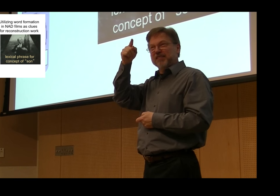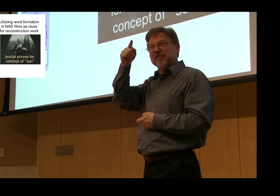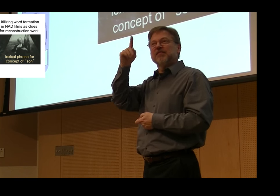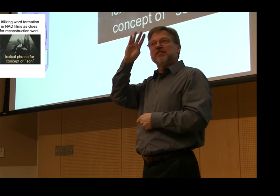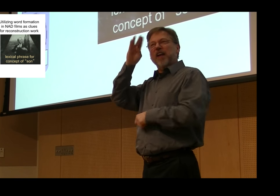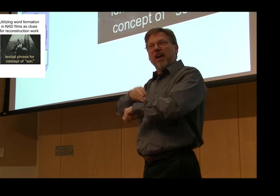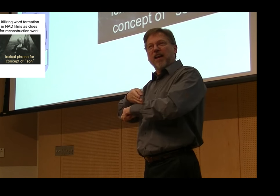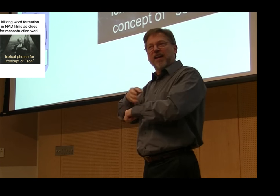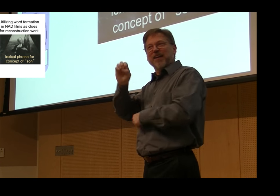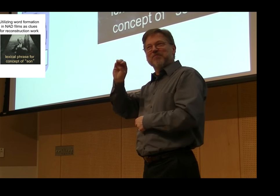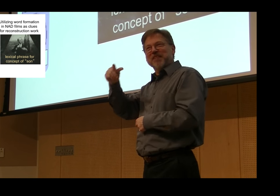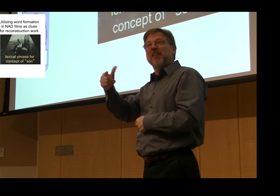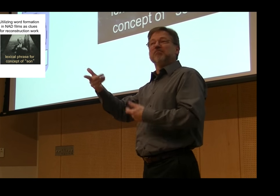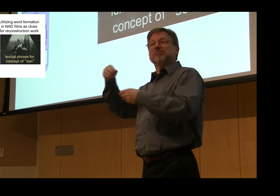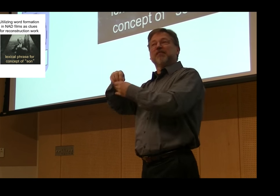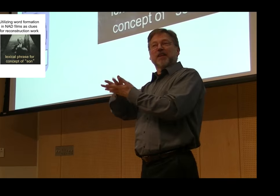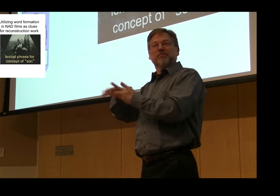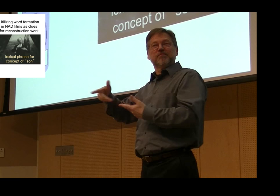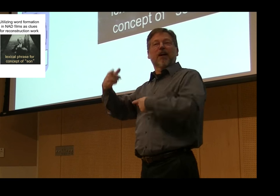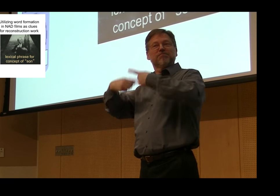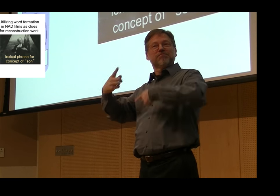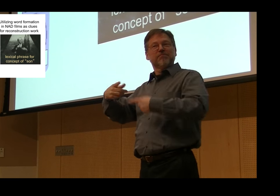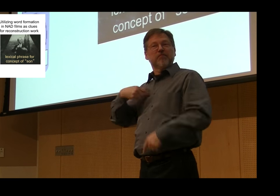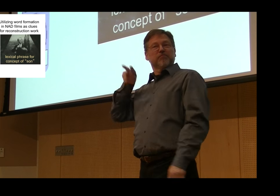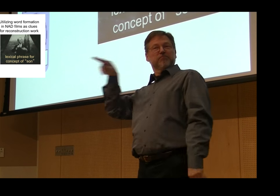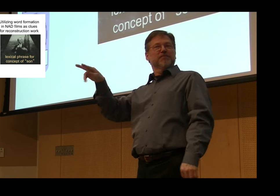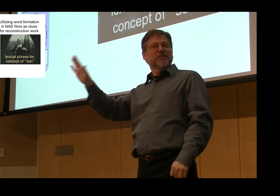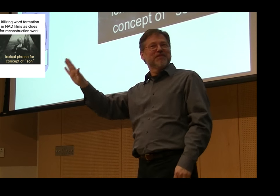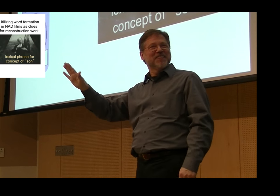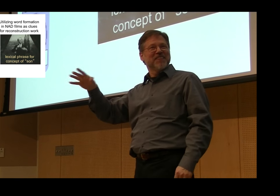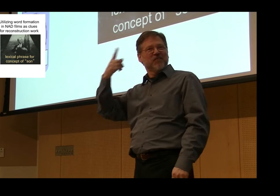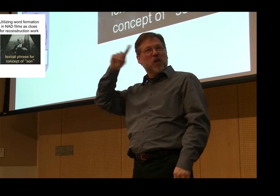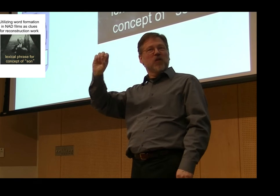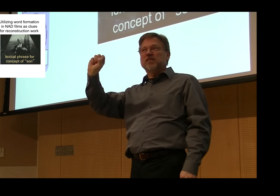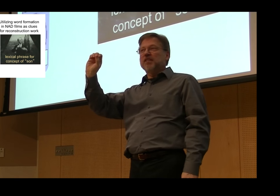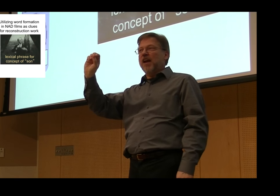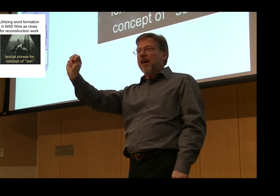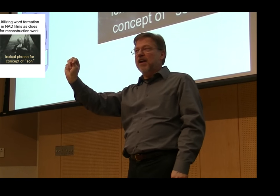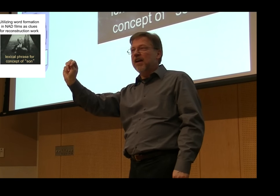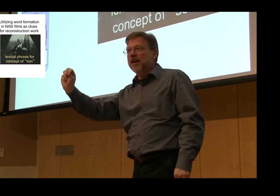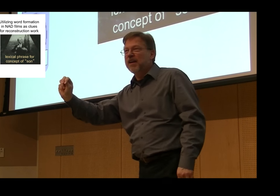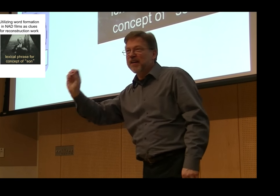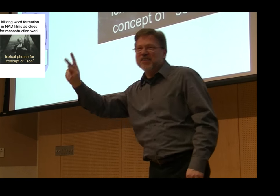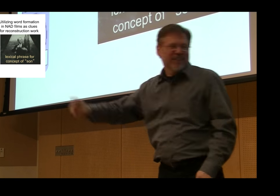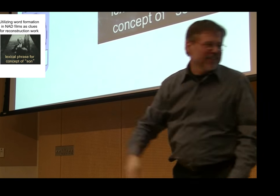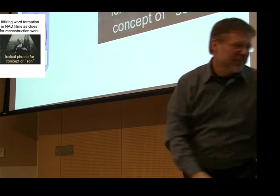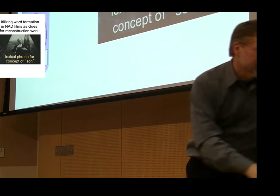In order to identify what these representations really meant, we see examples in